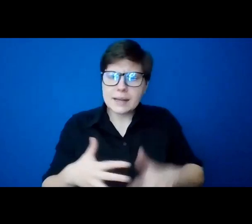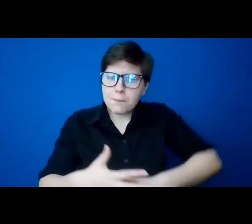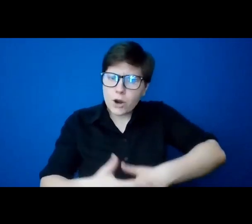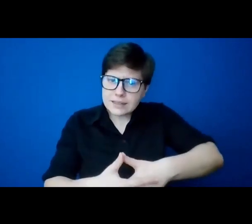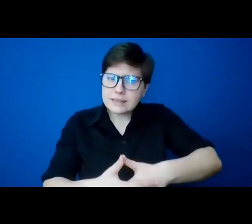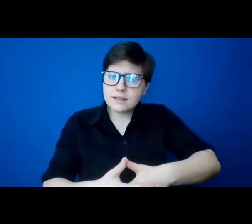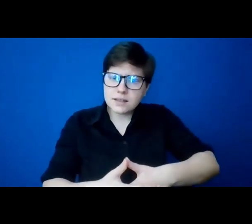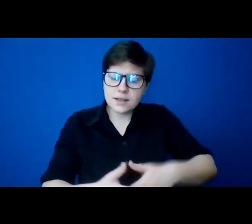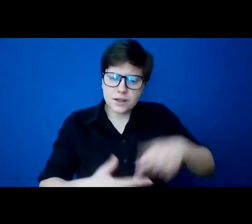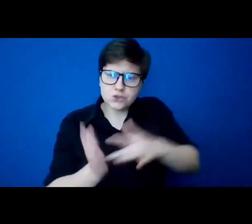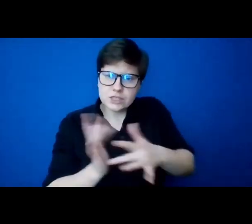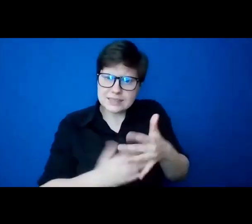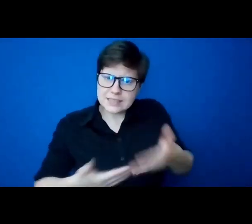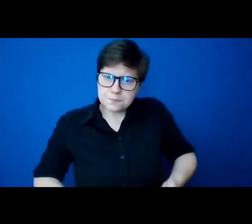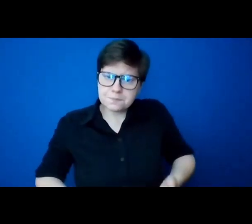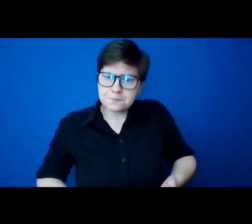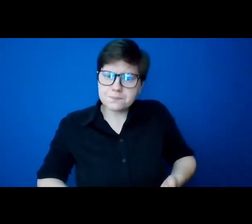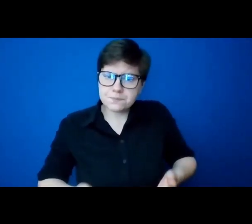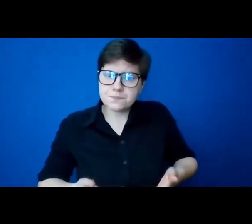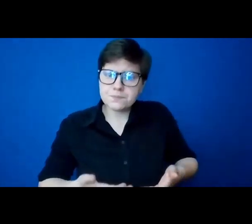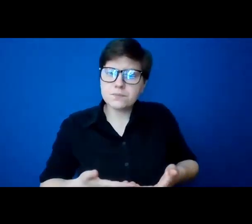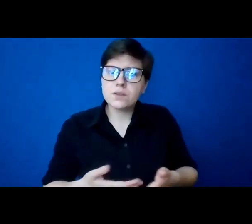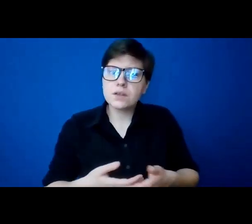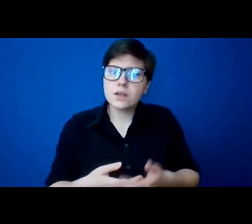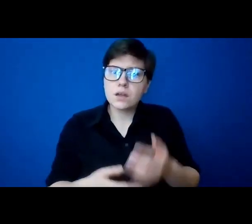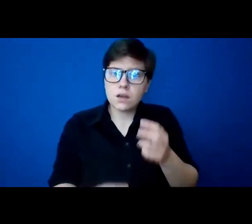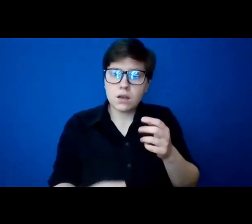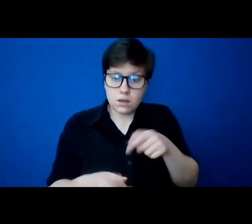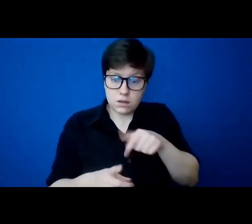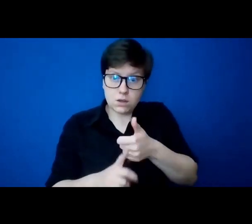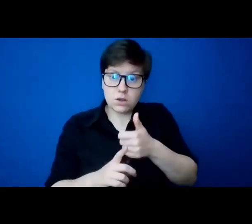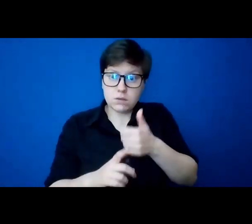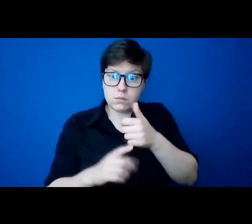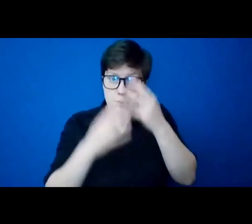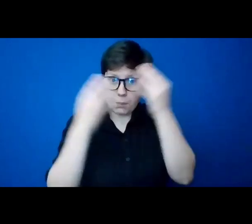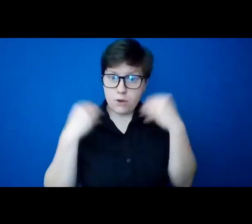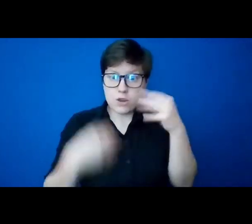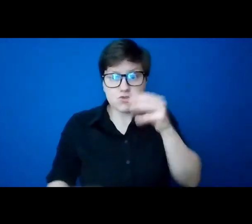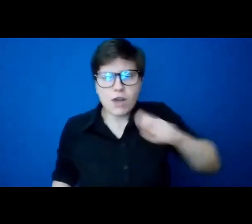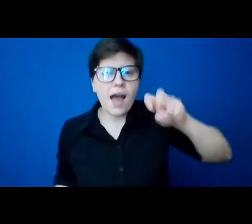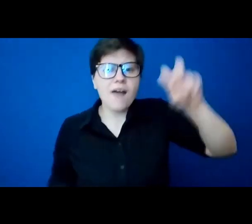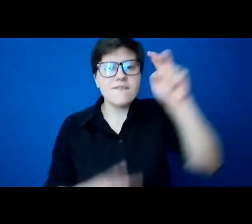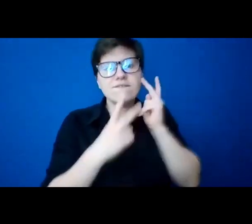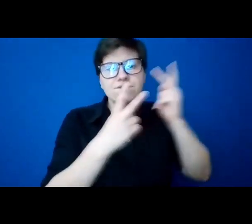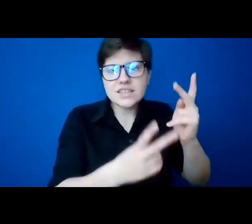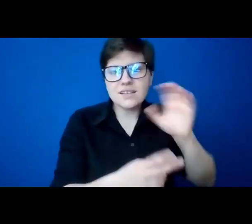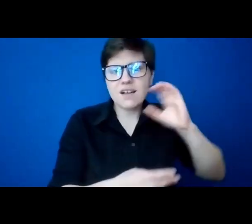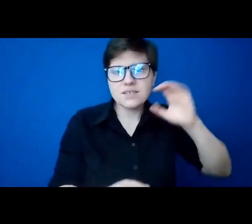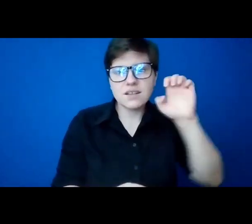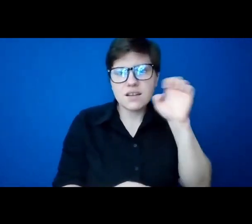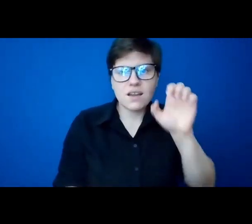Jesus himself in her womb, traveled and visited her cousin Elizabeth, who was also